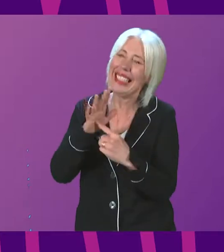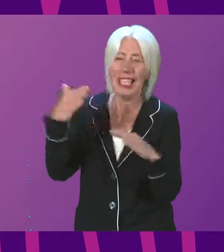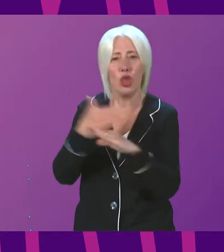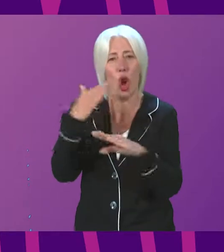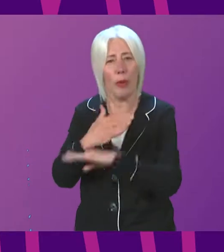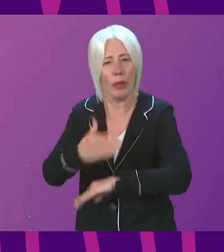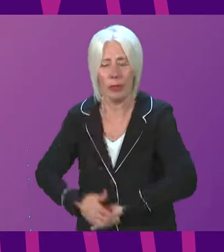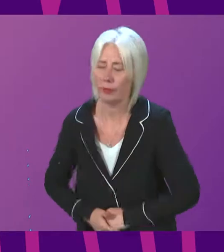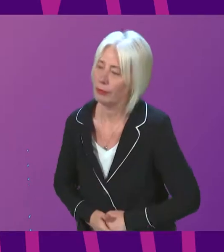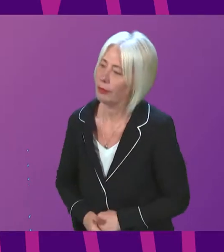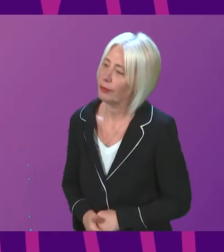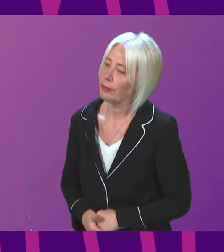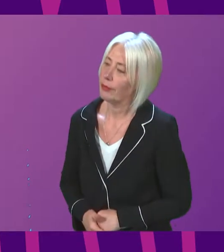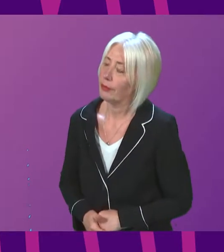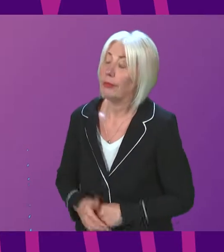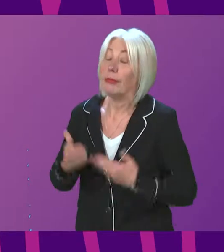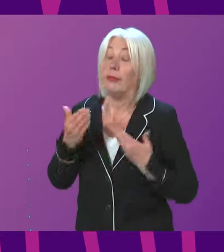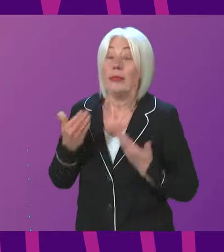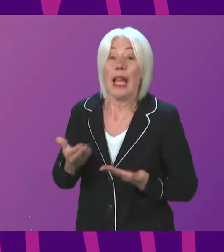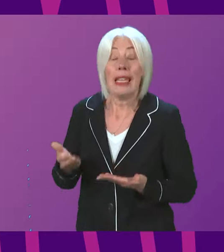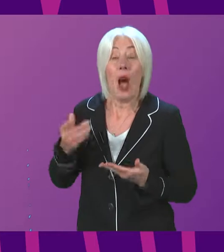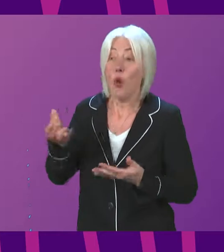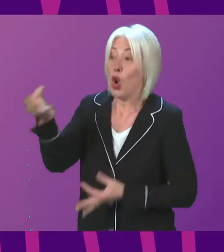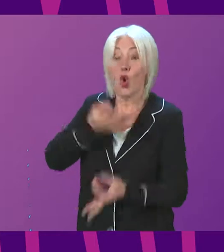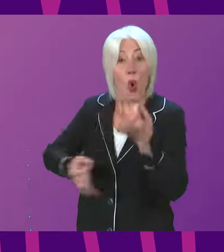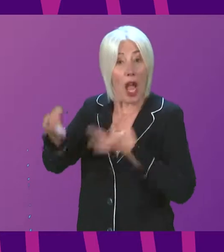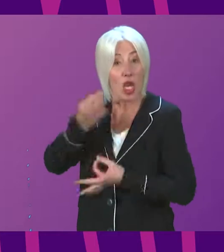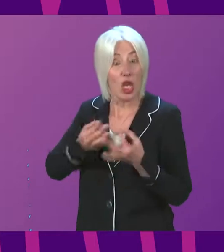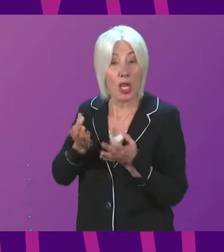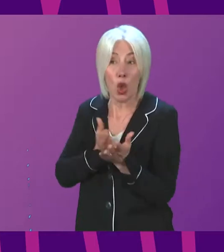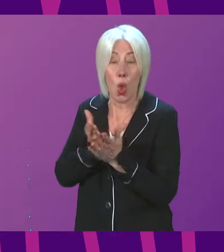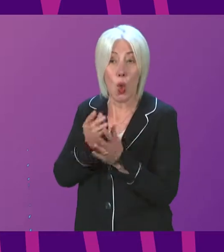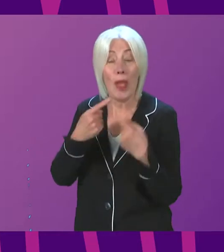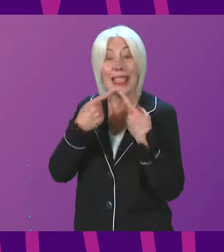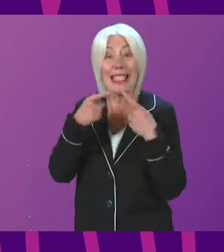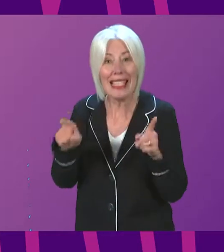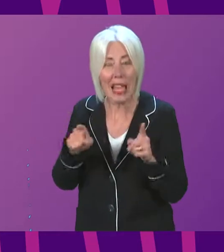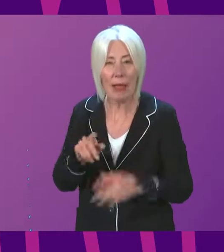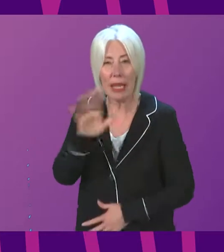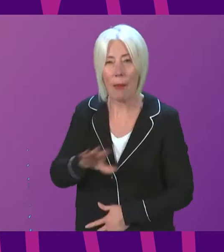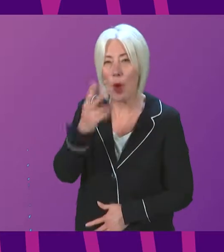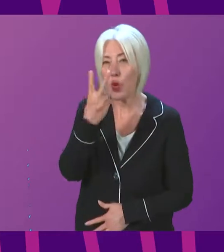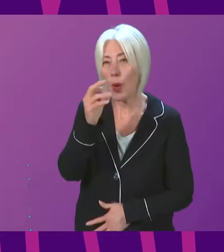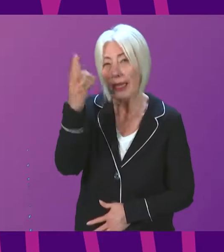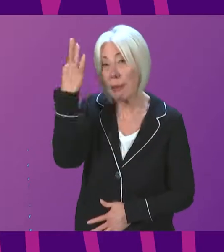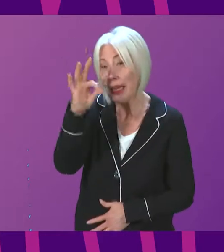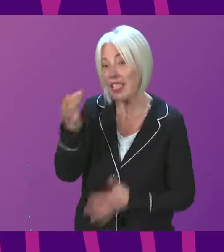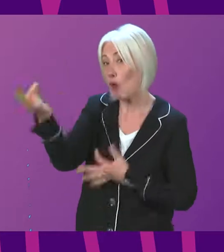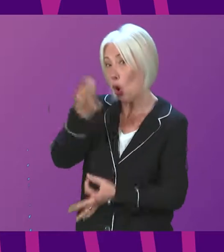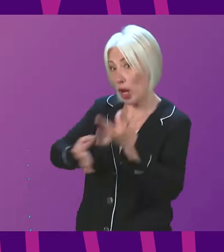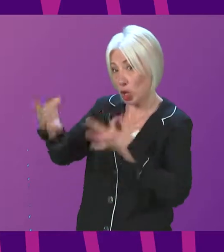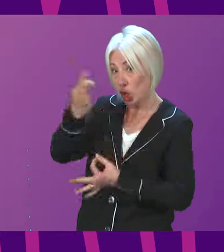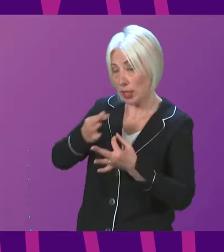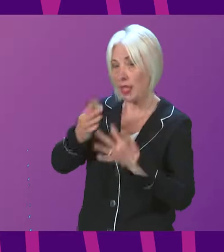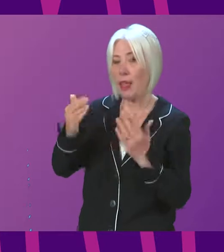Thank you. The Cabinet Secretary will now take questions on the issues raised in this statement. I intend to allow around 20 minutes for questions, after